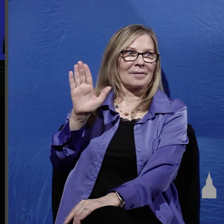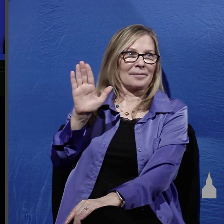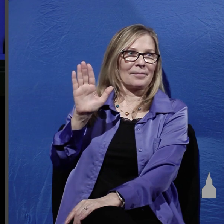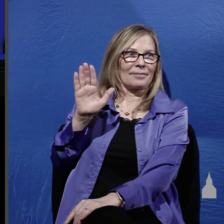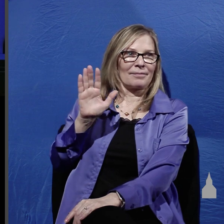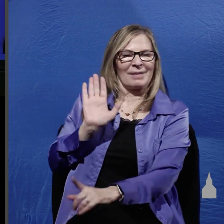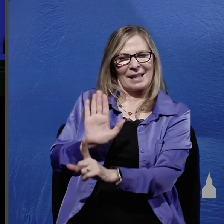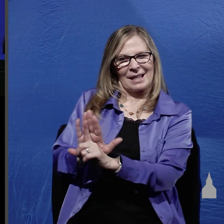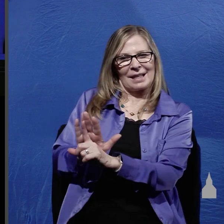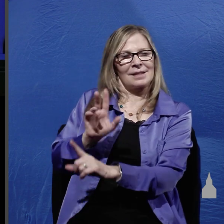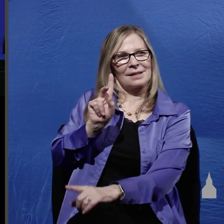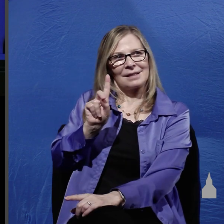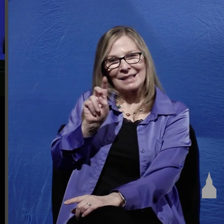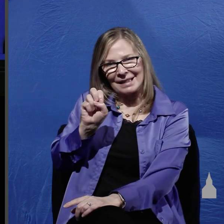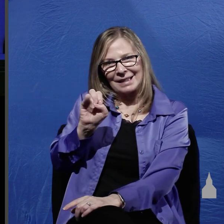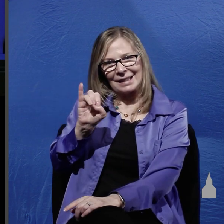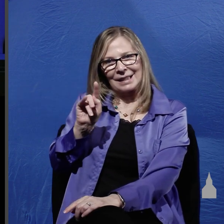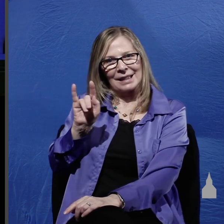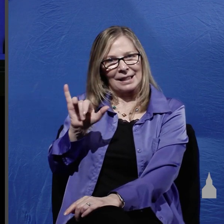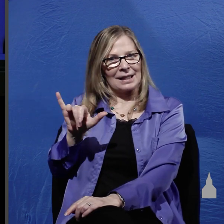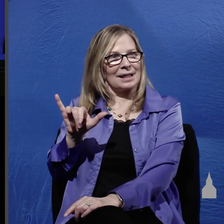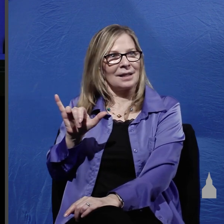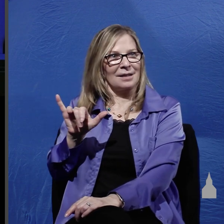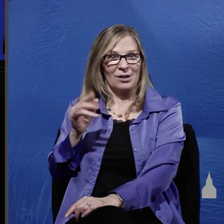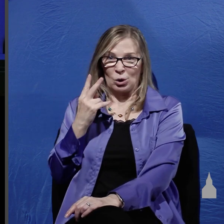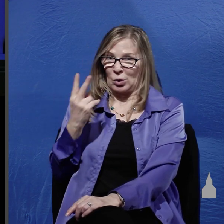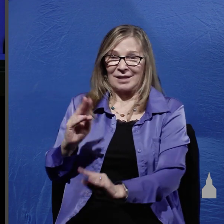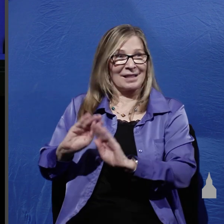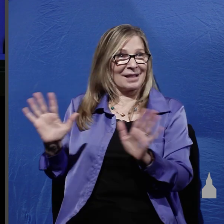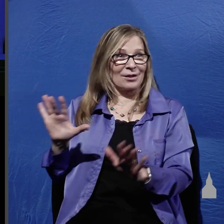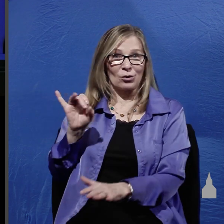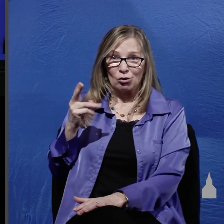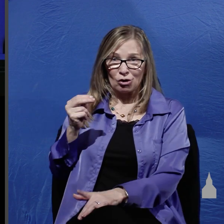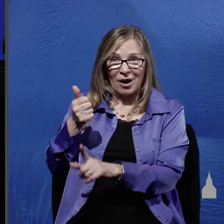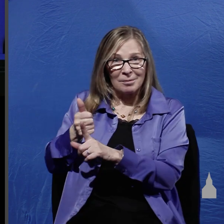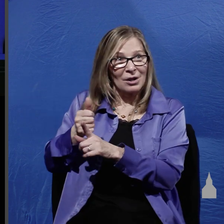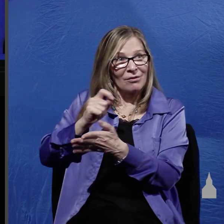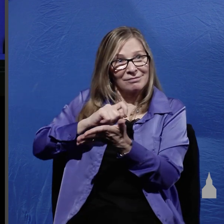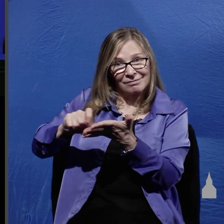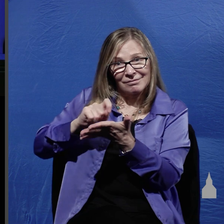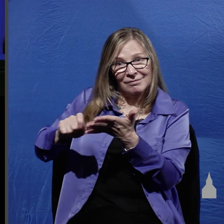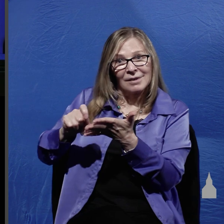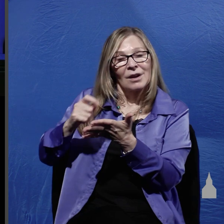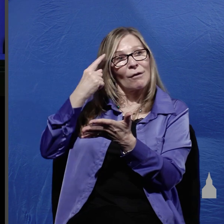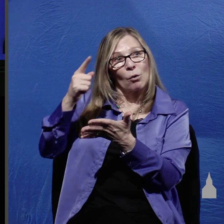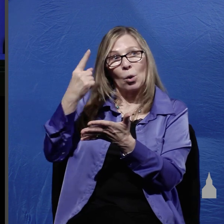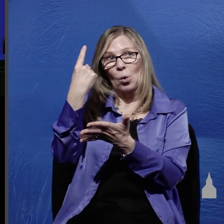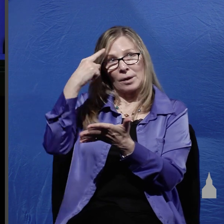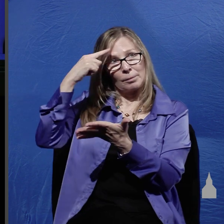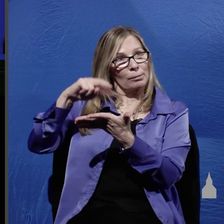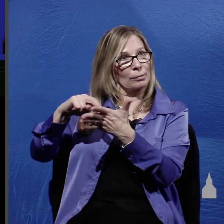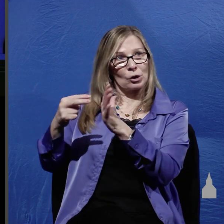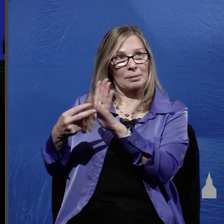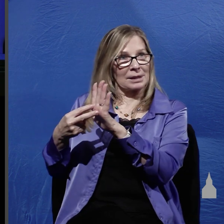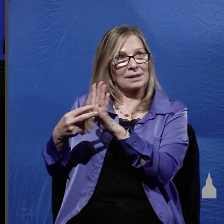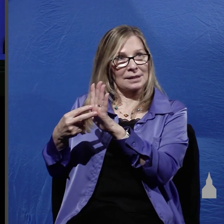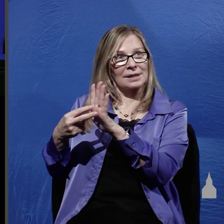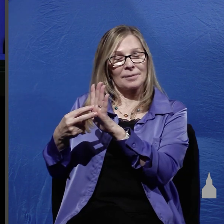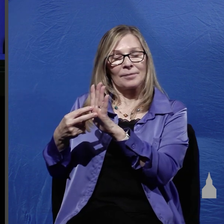we can see it very clearly that the gospel of John is written with one specific primary purpose in mind because here's what we